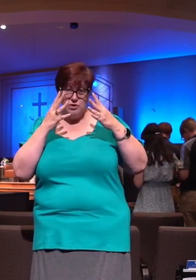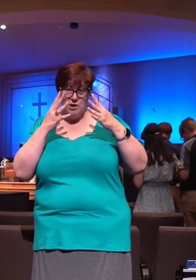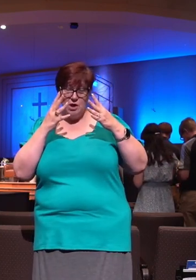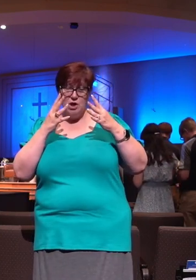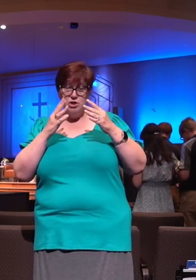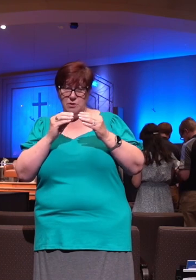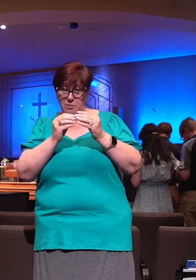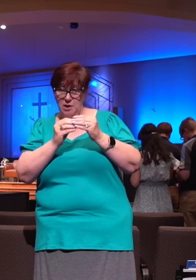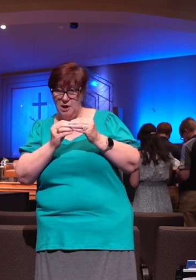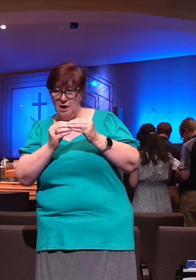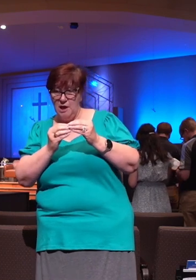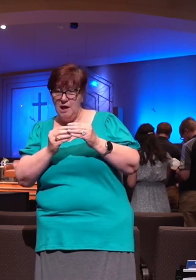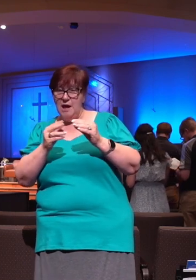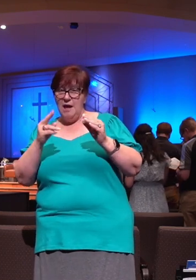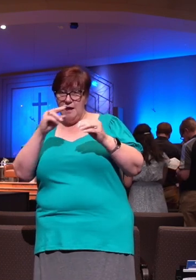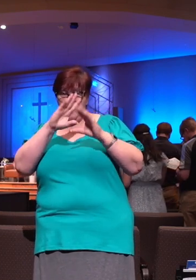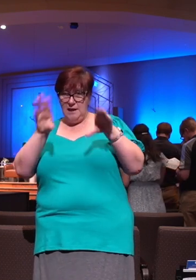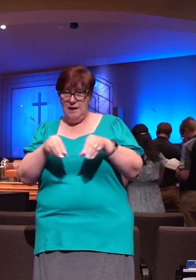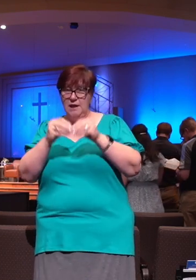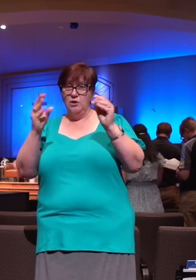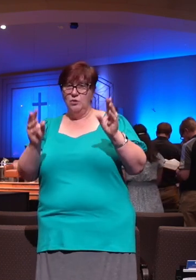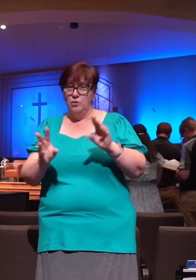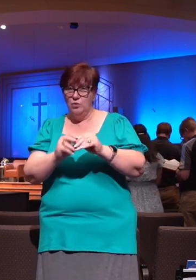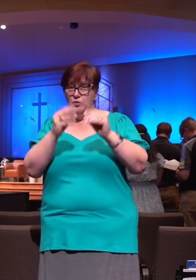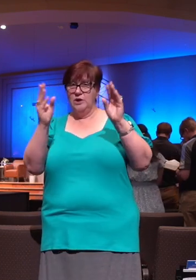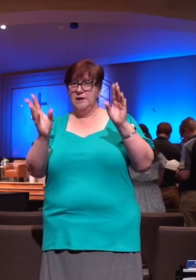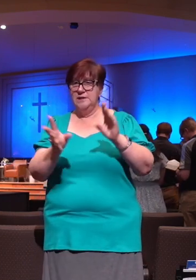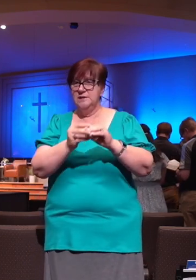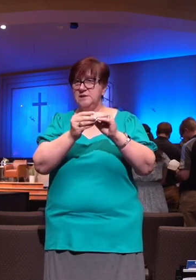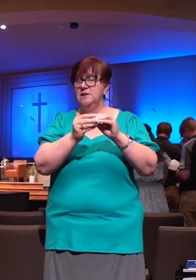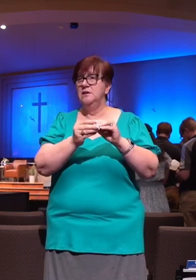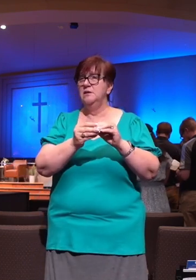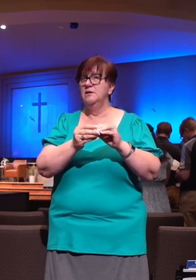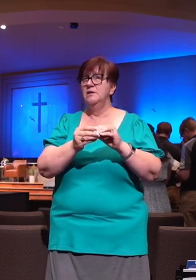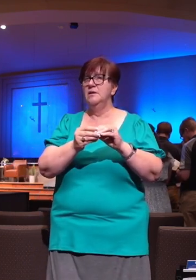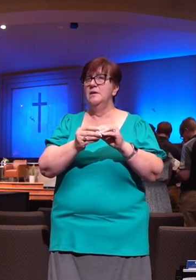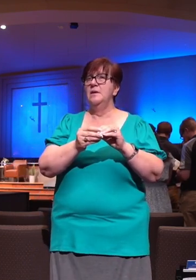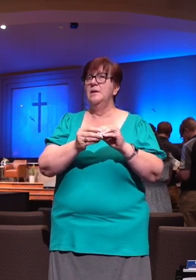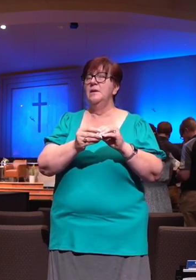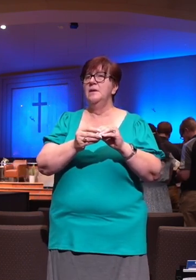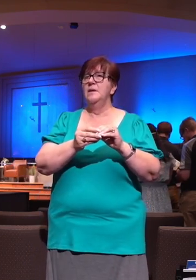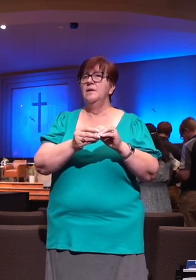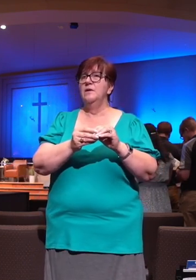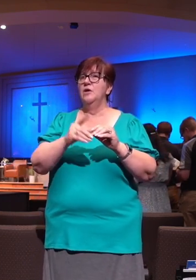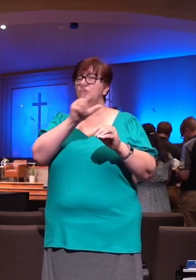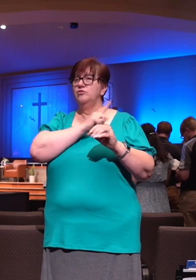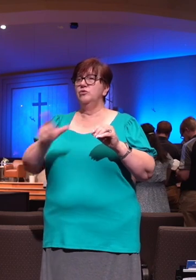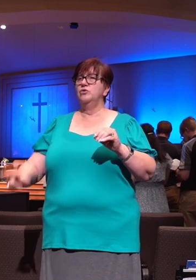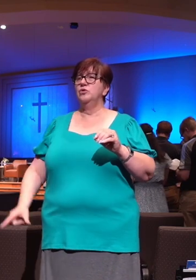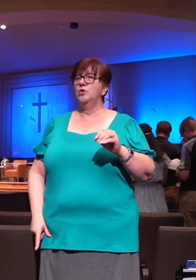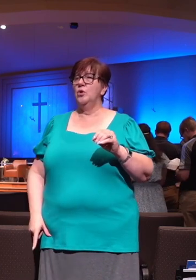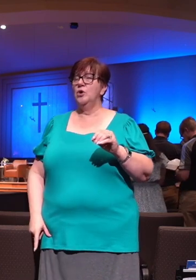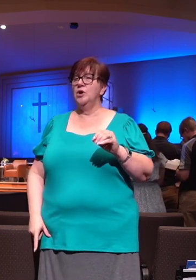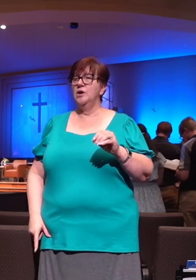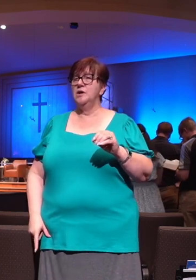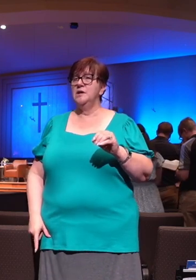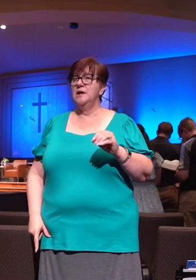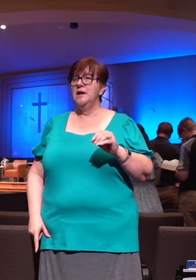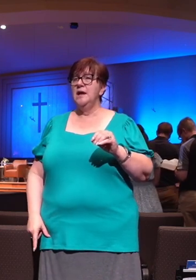of blood will I not offer, nor take up their names into my lips. The Lord is the portion of my inheritance and my